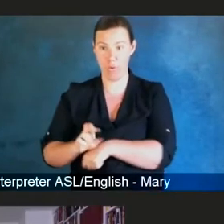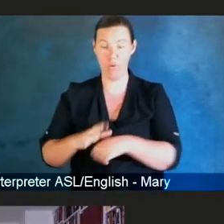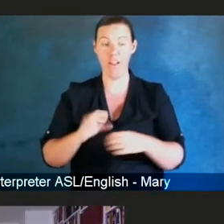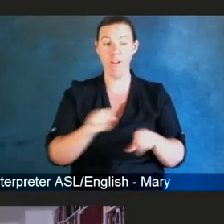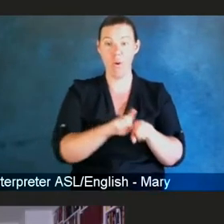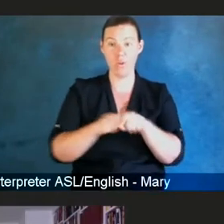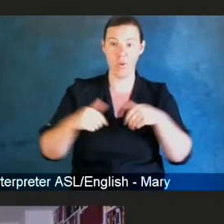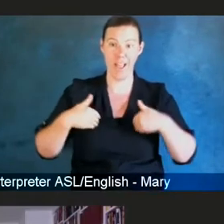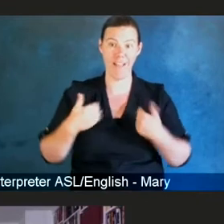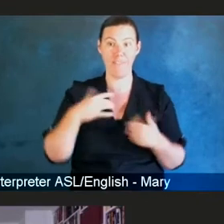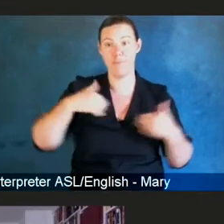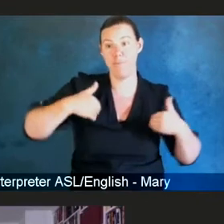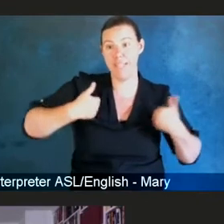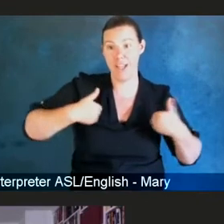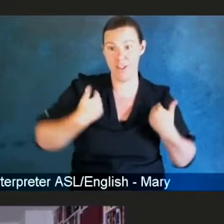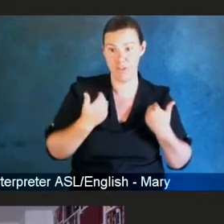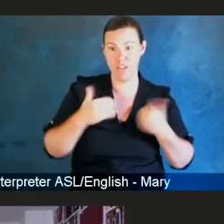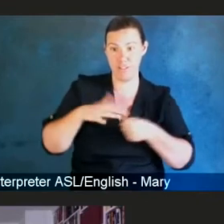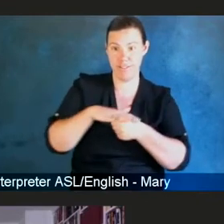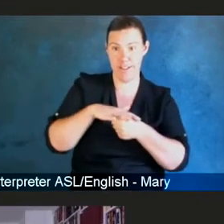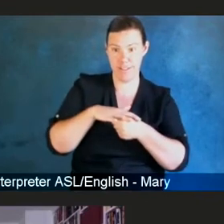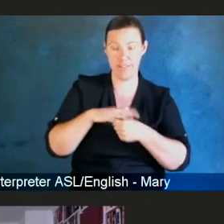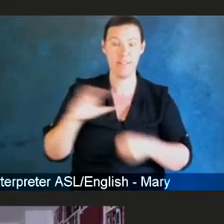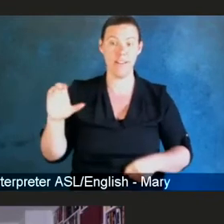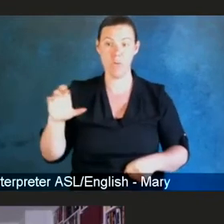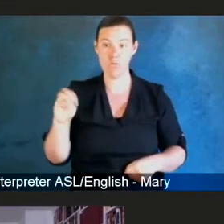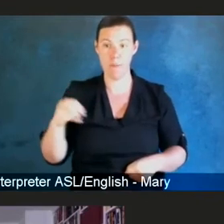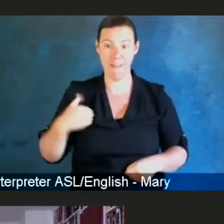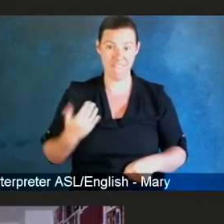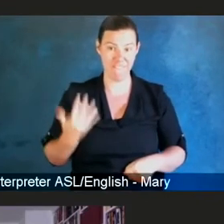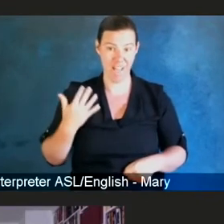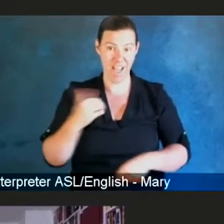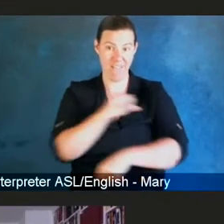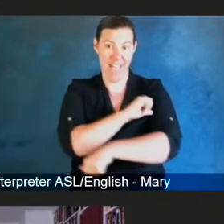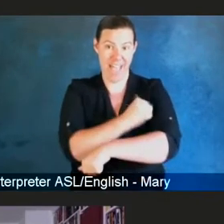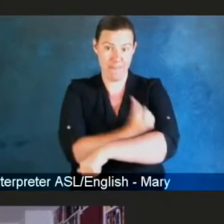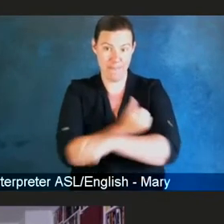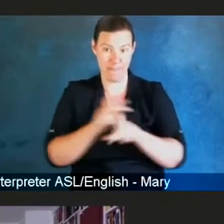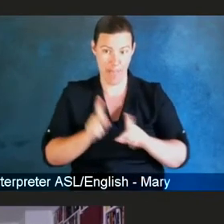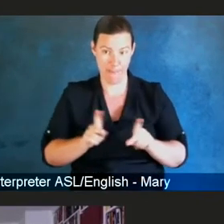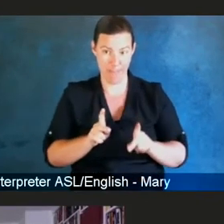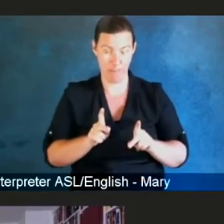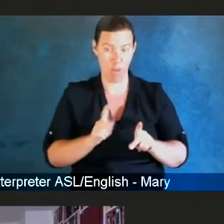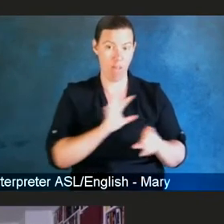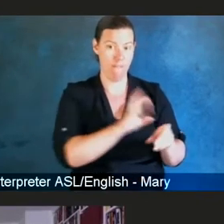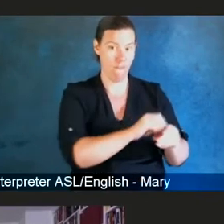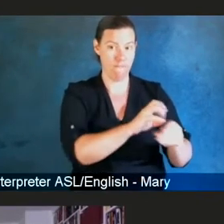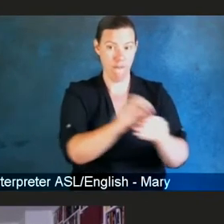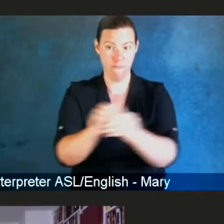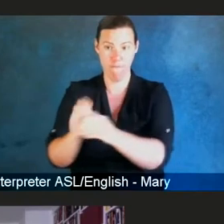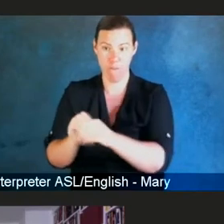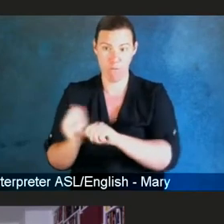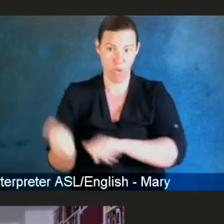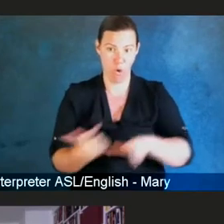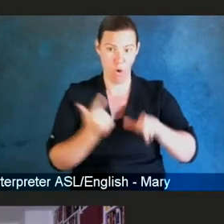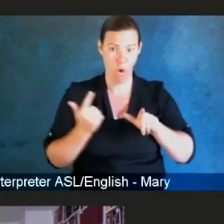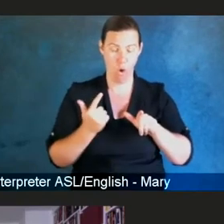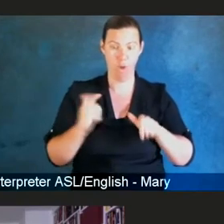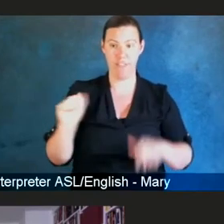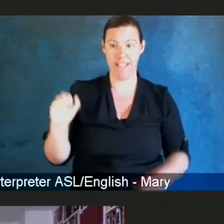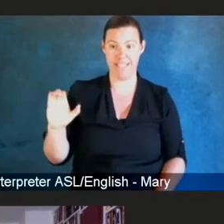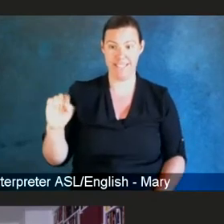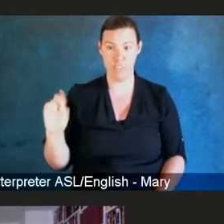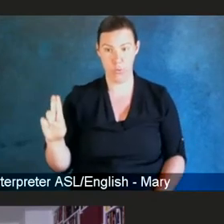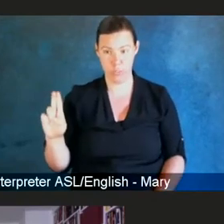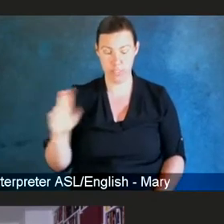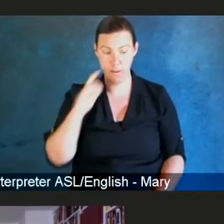administrators who worked closely with all of these ACTUs. They provided administrative support, they worked with